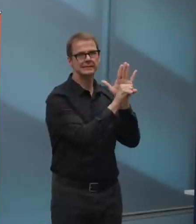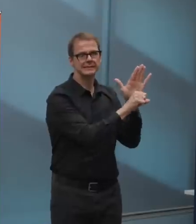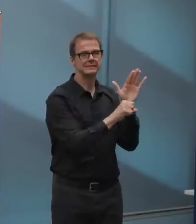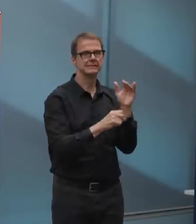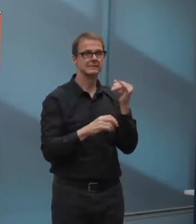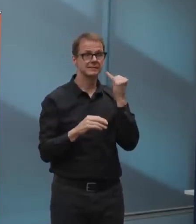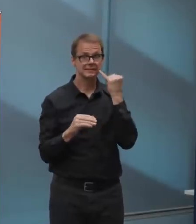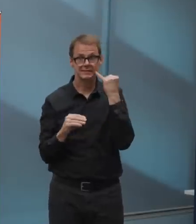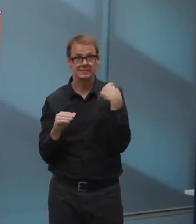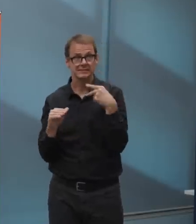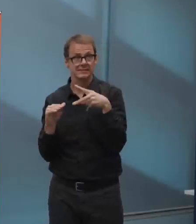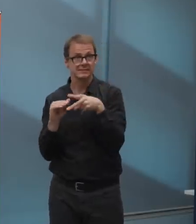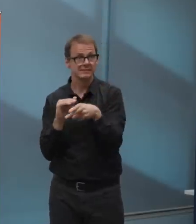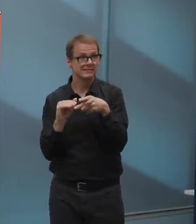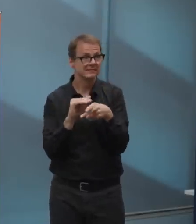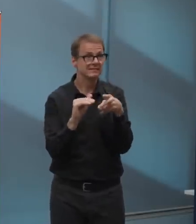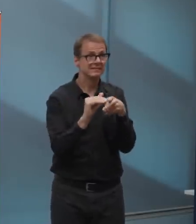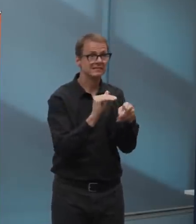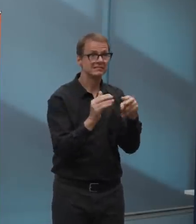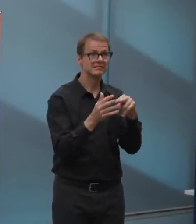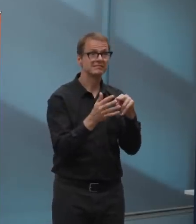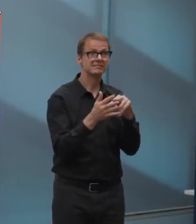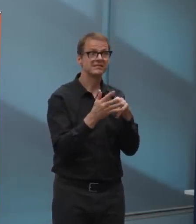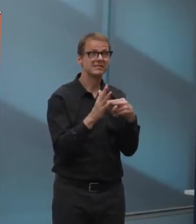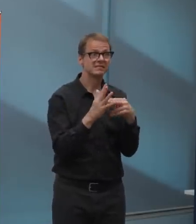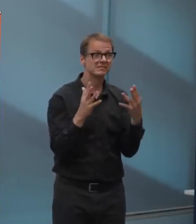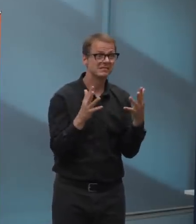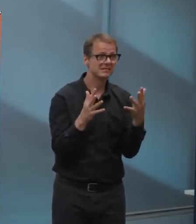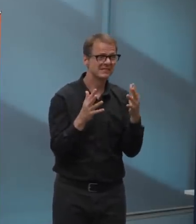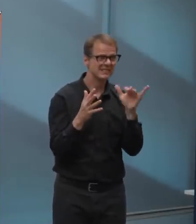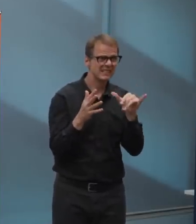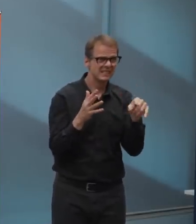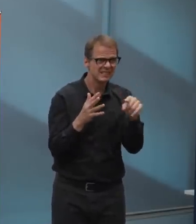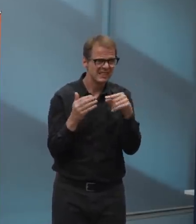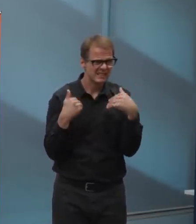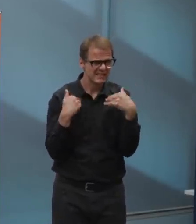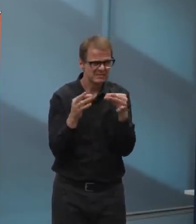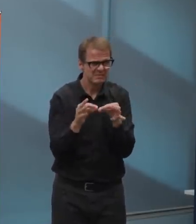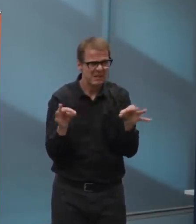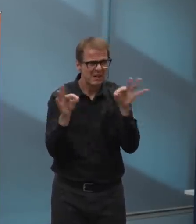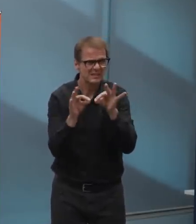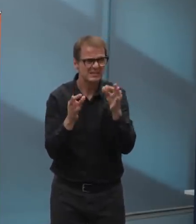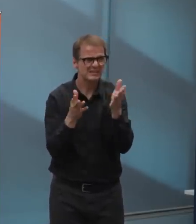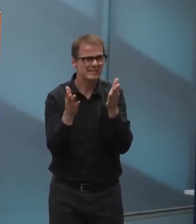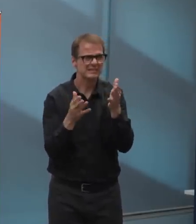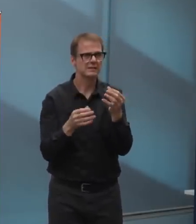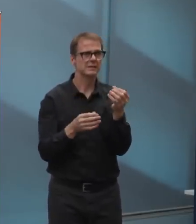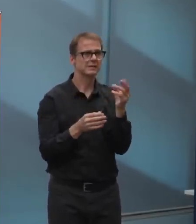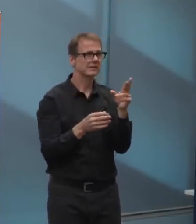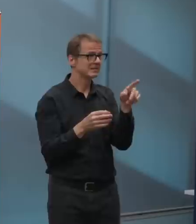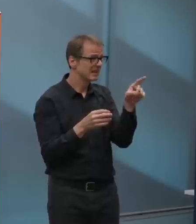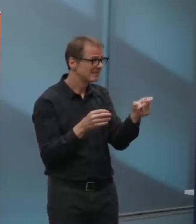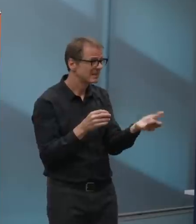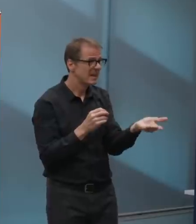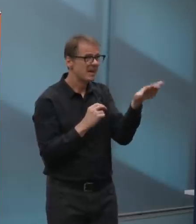tax increases or cuts to infrastructure, precisely the time when those things would hurt the economy and forestall economic recovery. So I